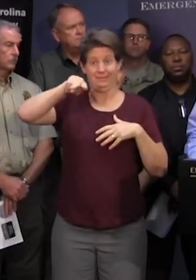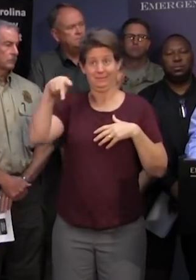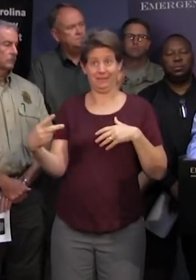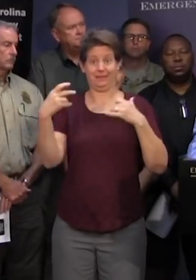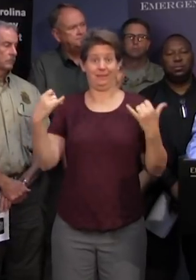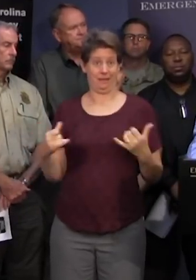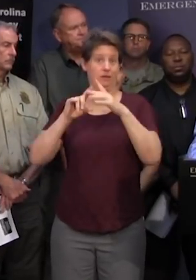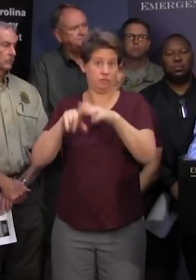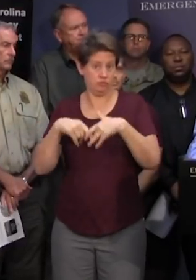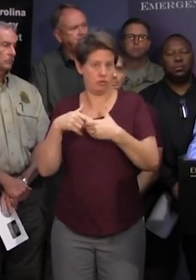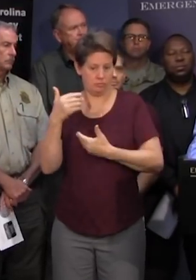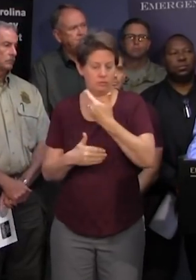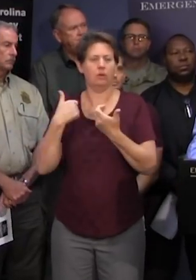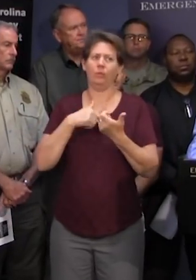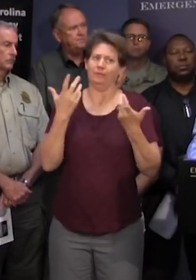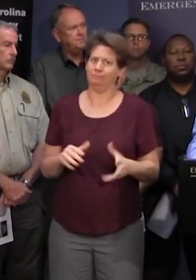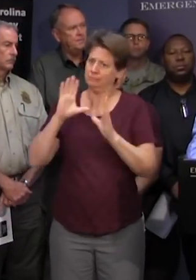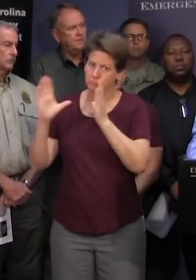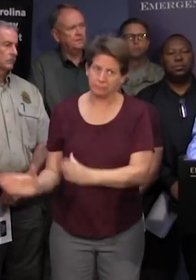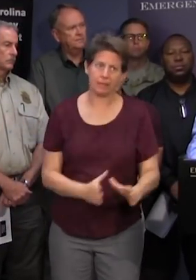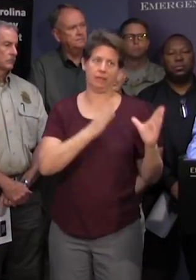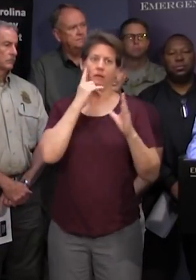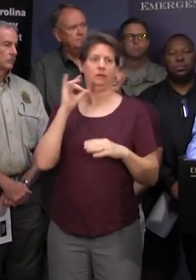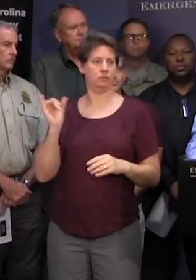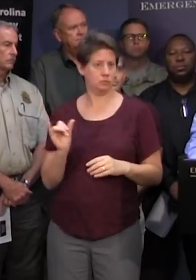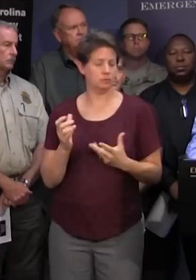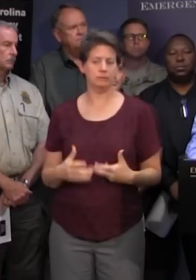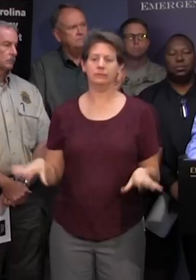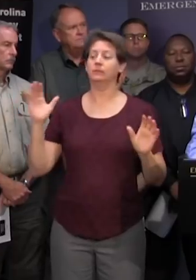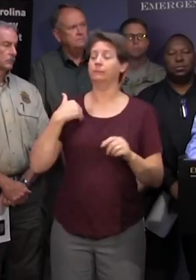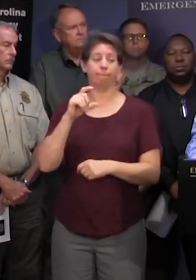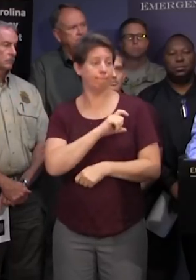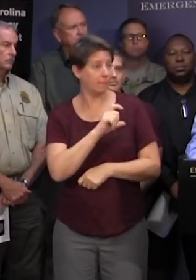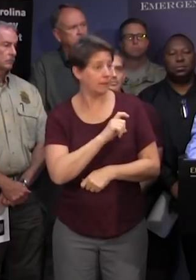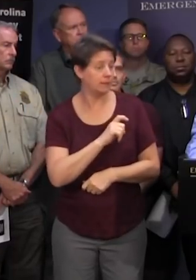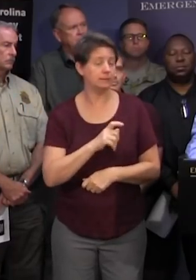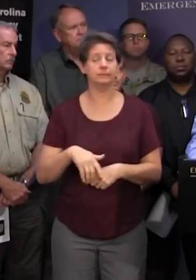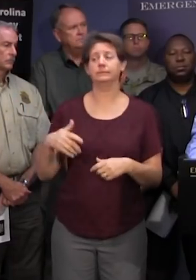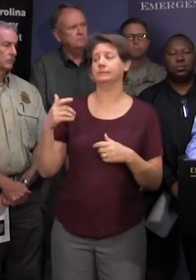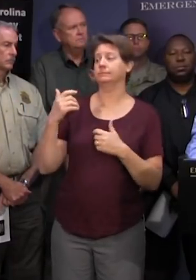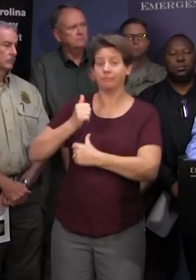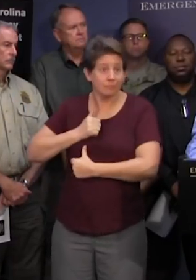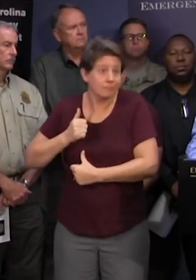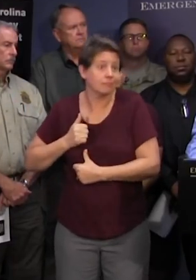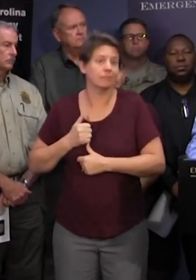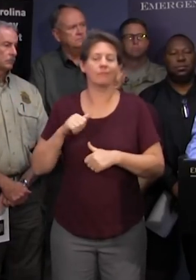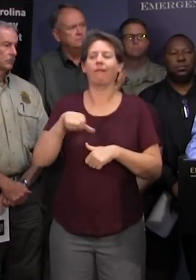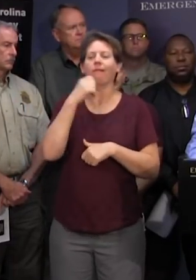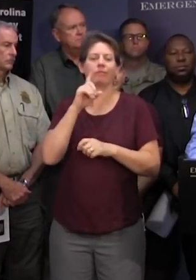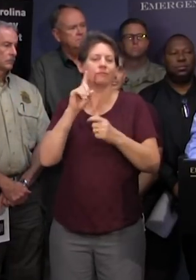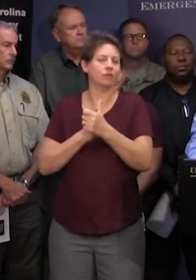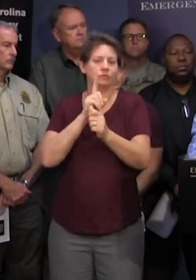already begun it's been well prepared for we have troops law enforcement first responders and